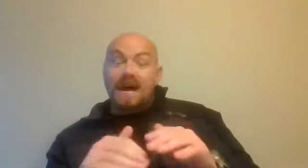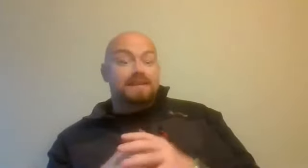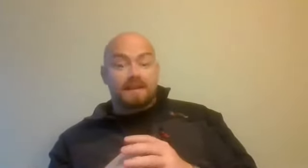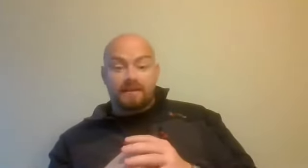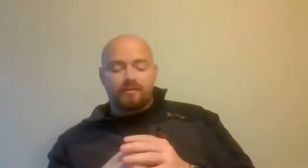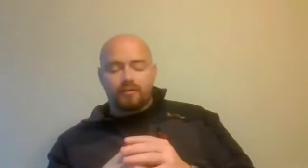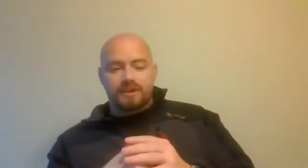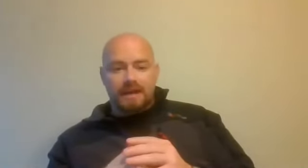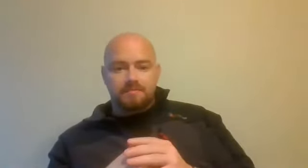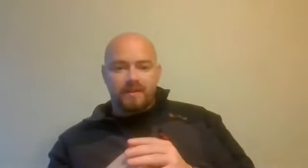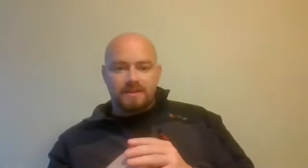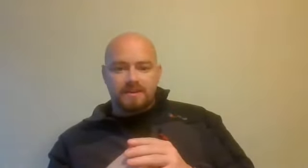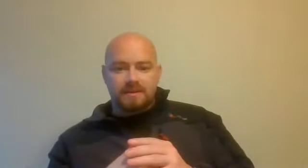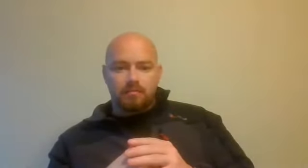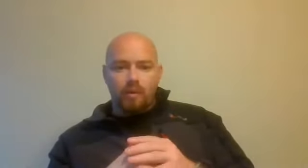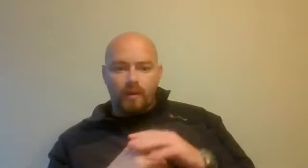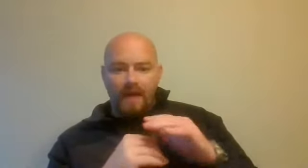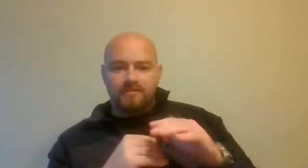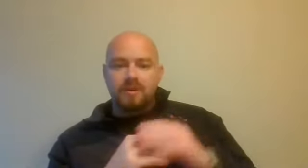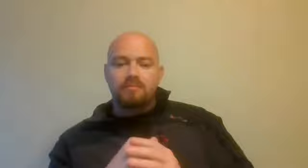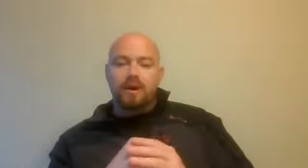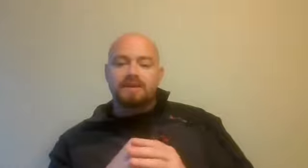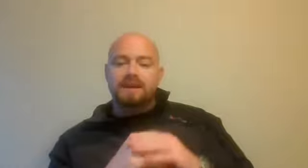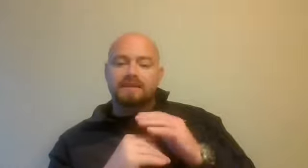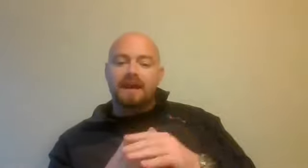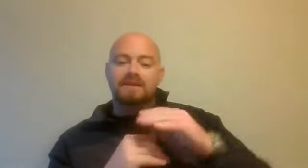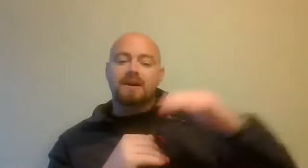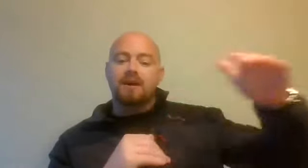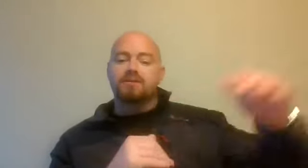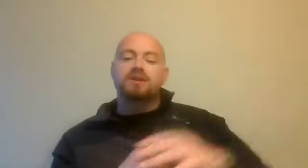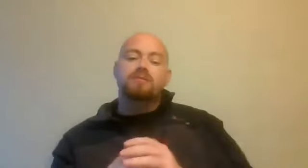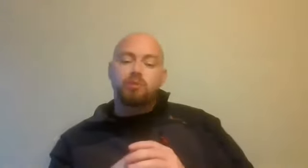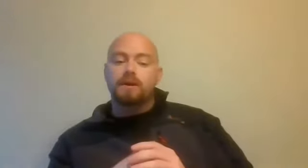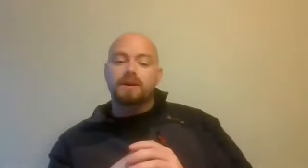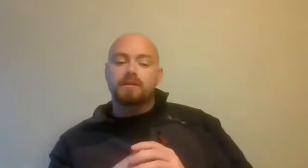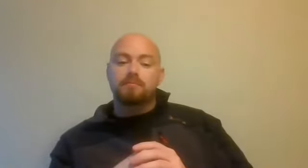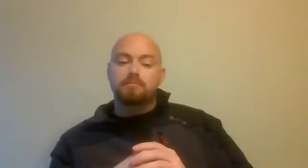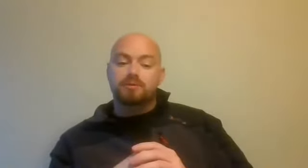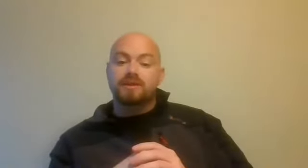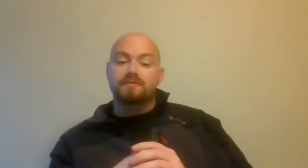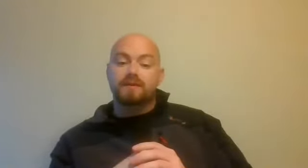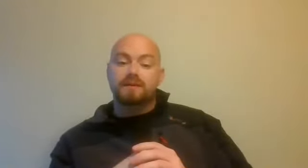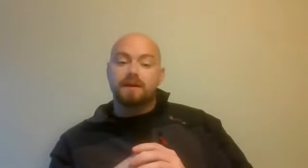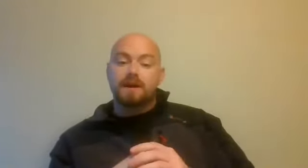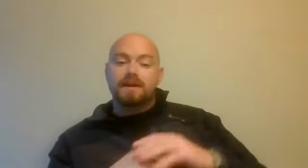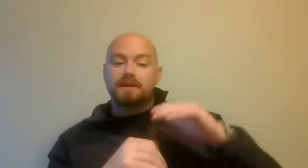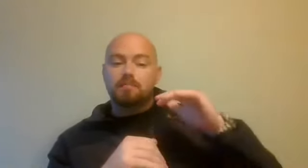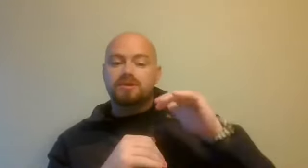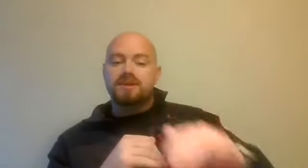fantastic for us as professionals. But what we have to bear in mind is that that is not how the general public perceive risk, perceive